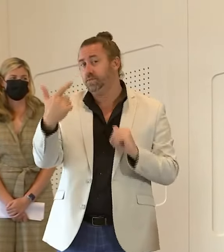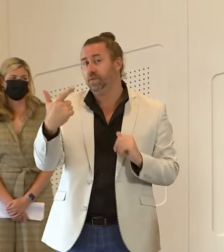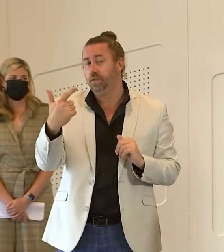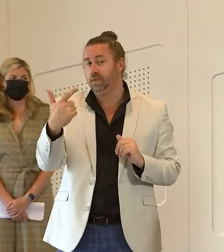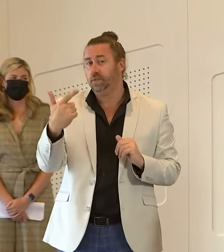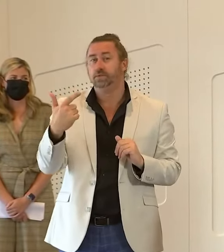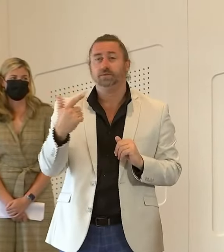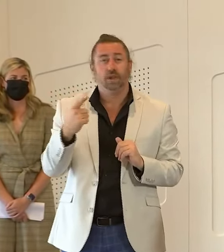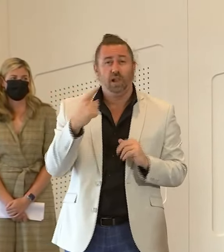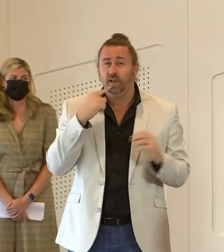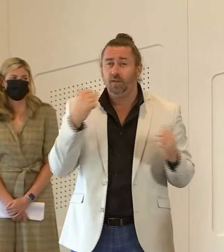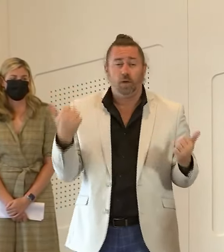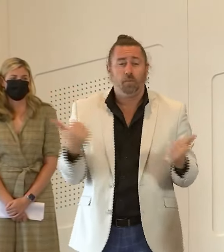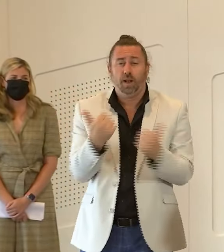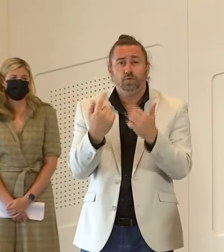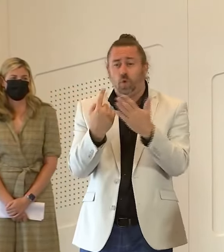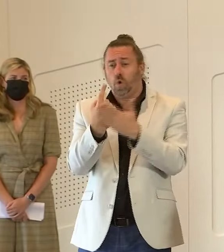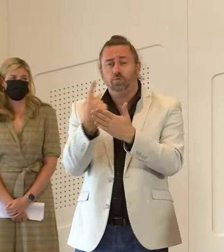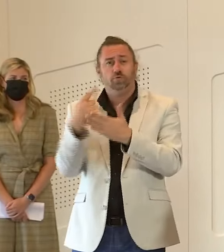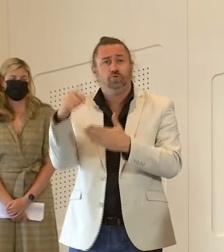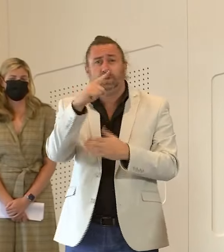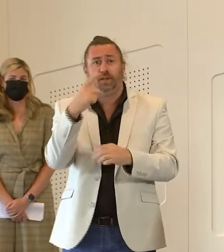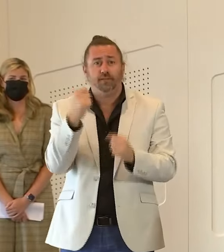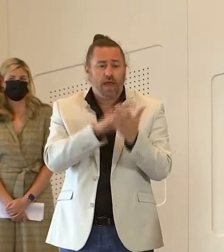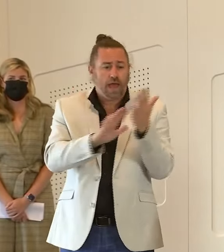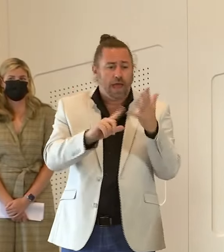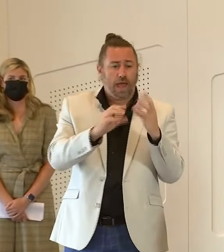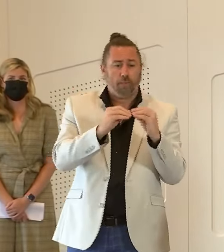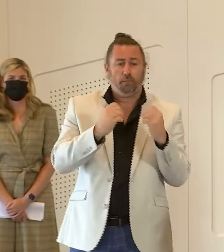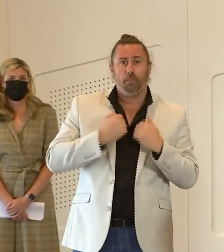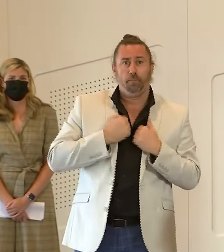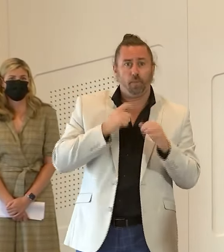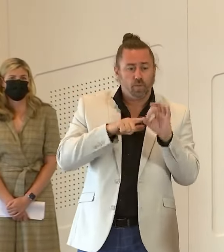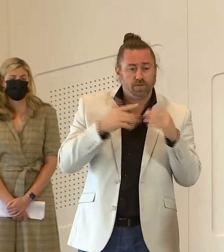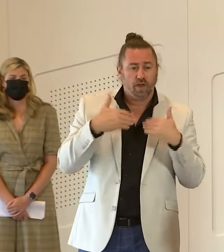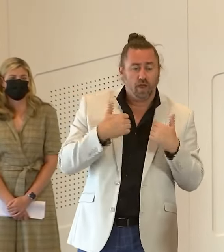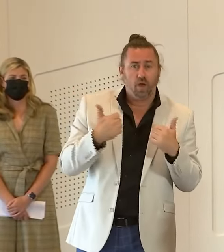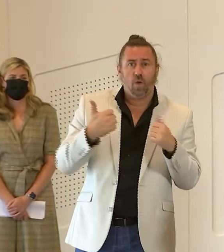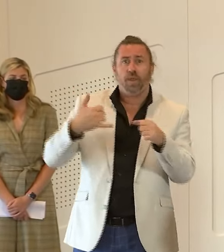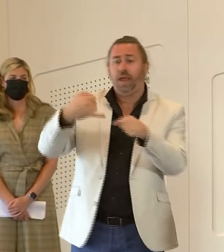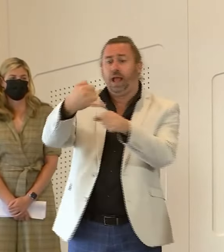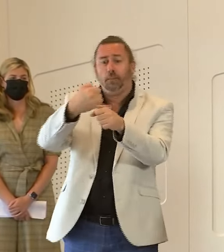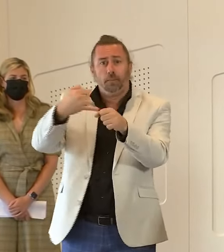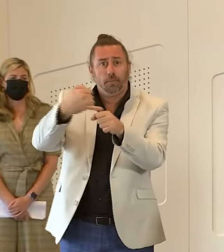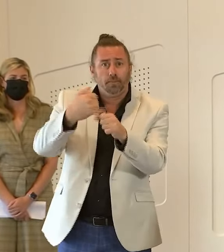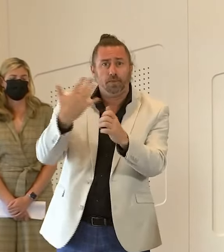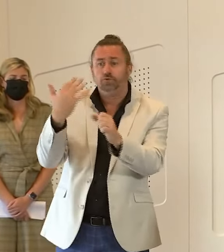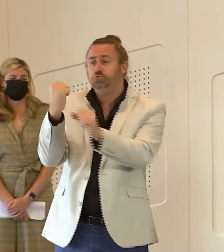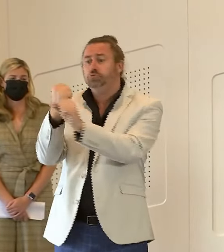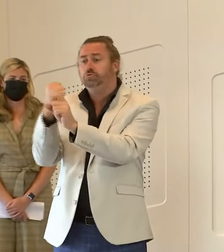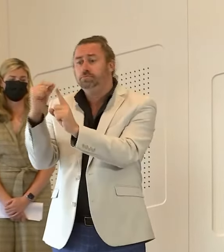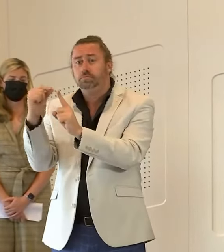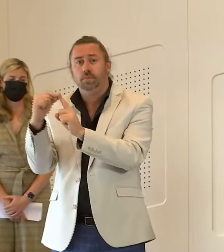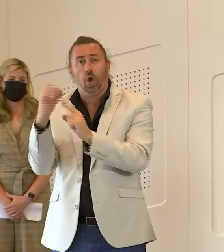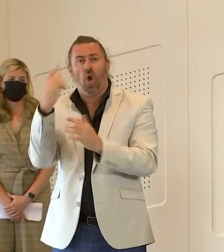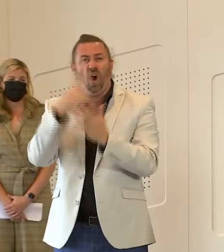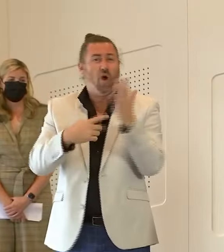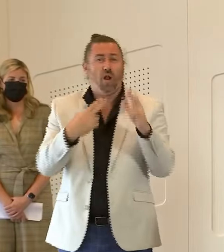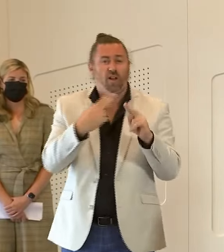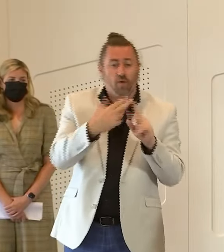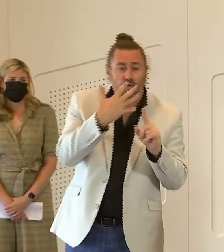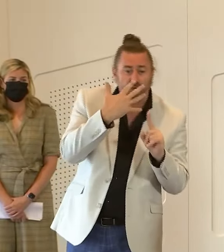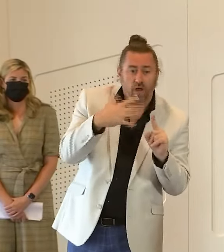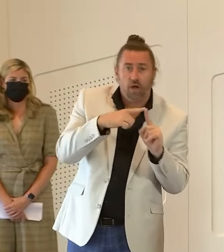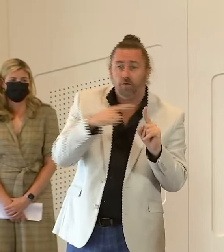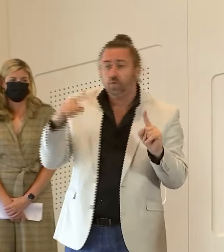vaccination centres or pharmacies or GPs that can provide not just vaccinations for 5 to 11 year olds but also